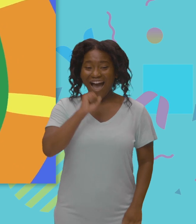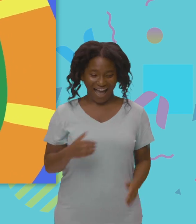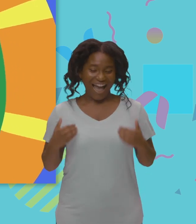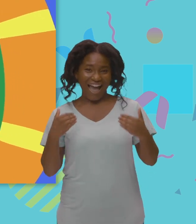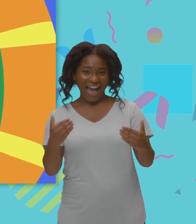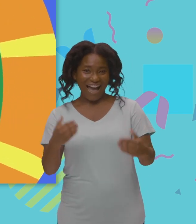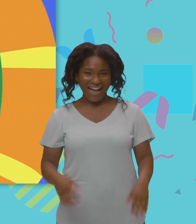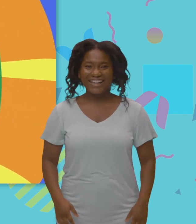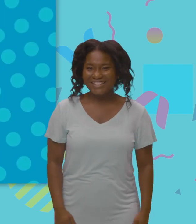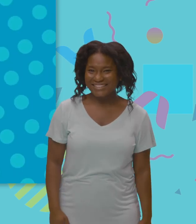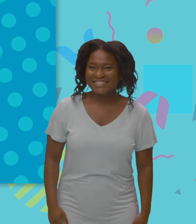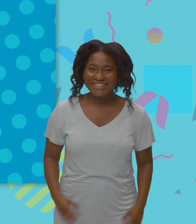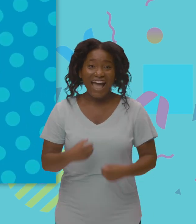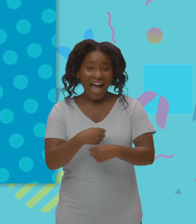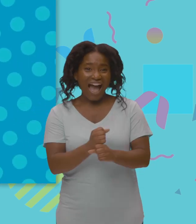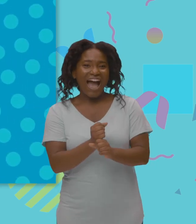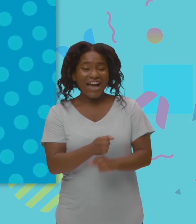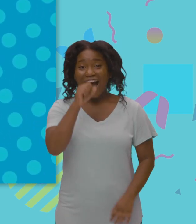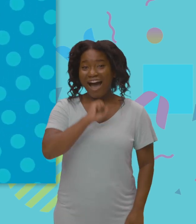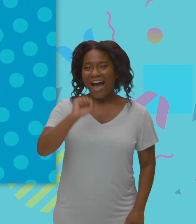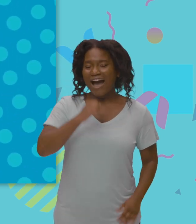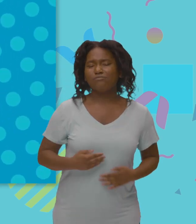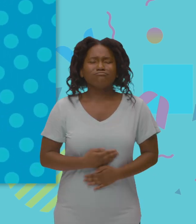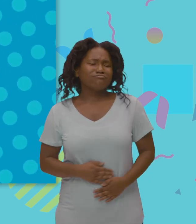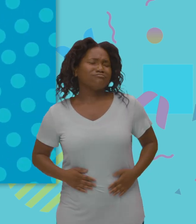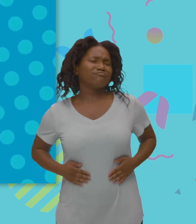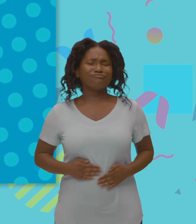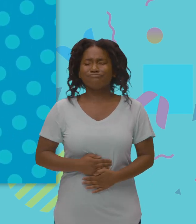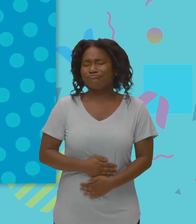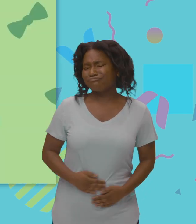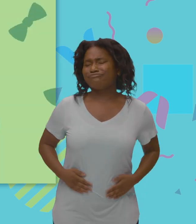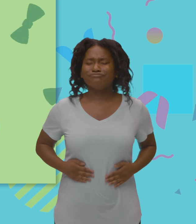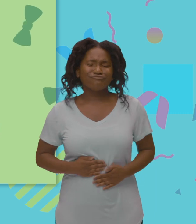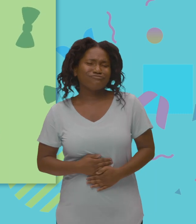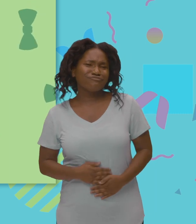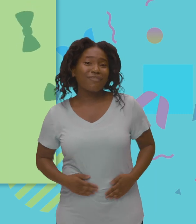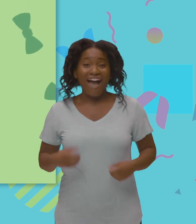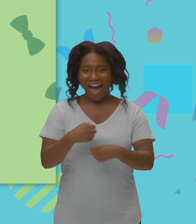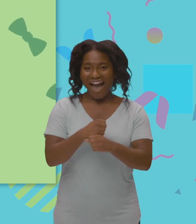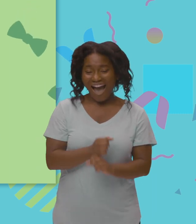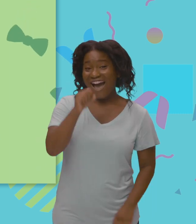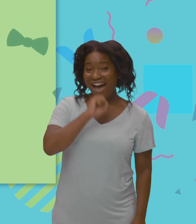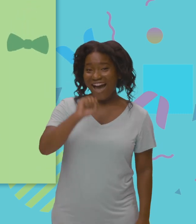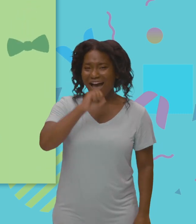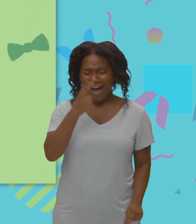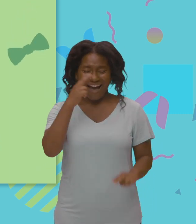cream Nom, nom, nom Let's make some ice cream that's yummy, yum Let's make some ice cream that's funny fun